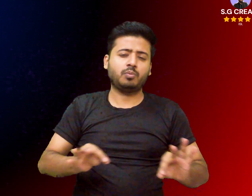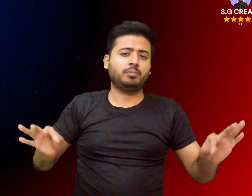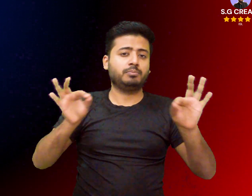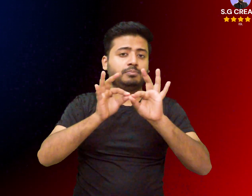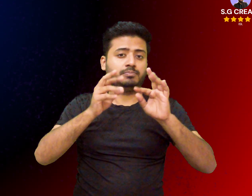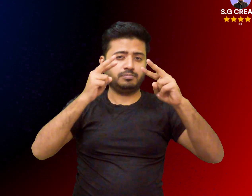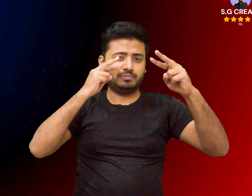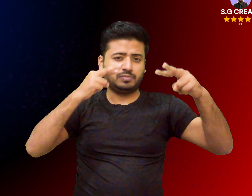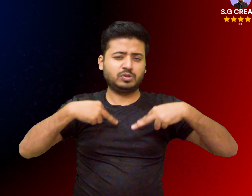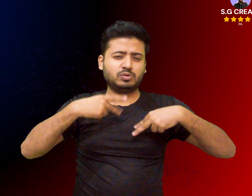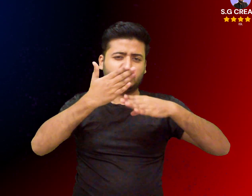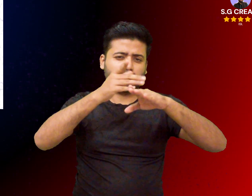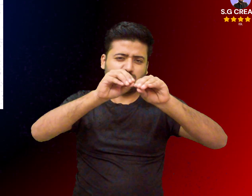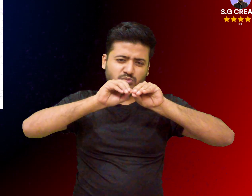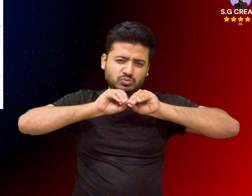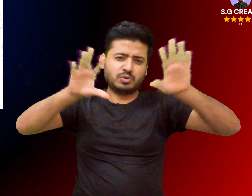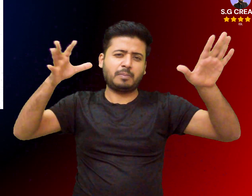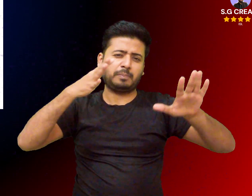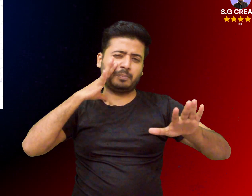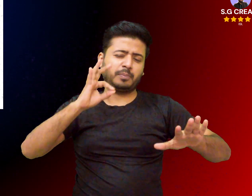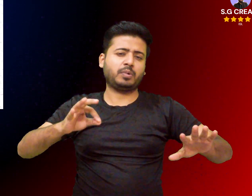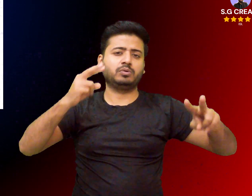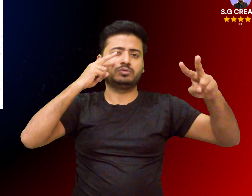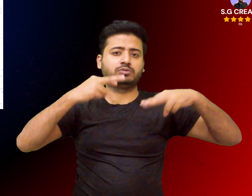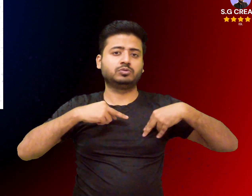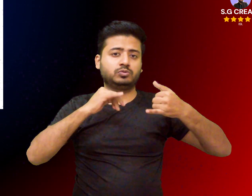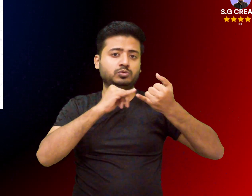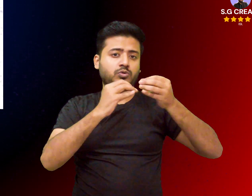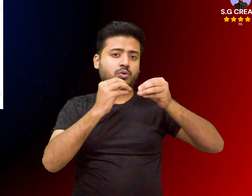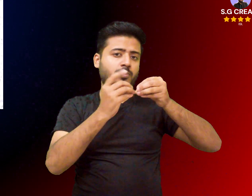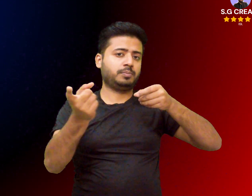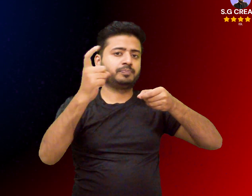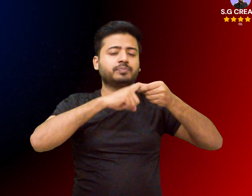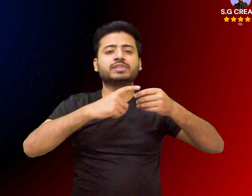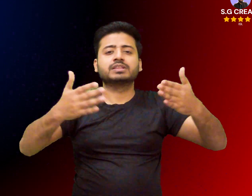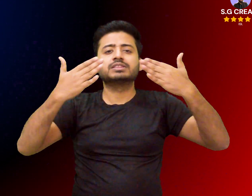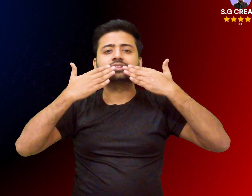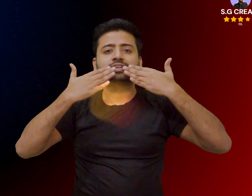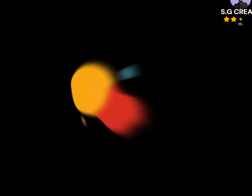minerals but it's not recommended for constant long-term use without medical guidance